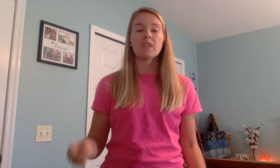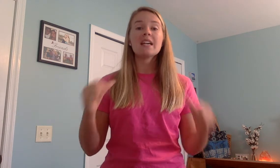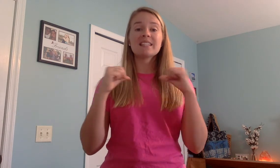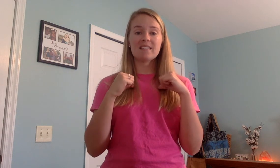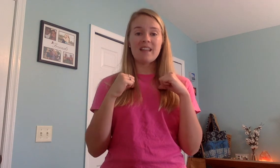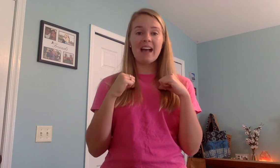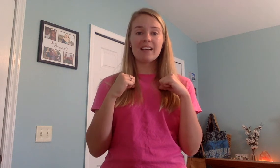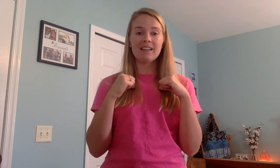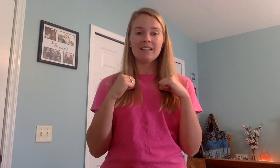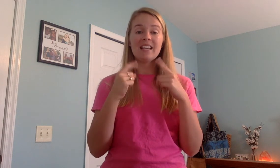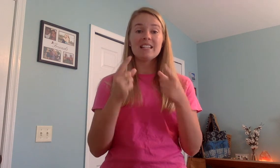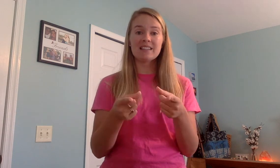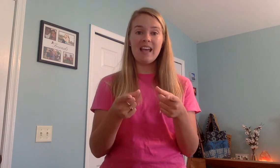Snack, snack.